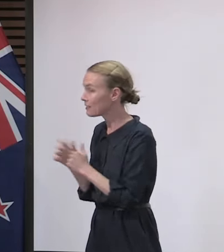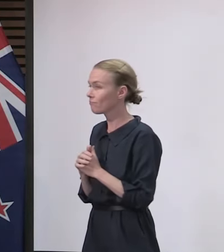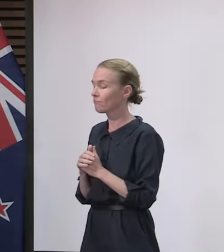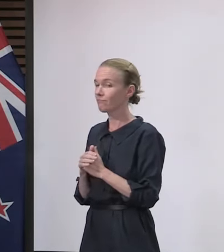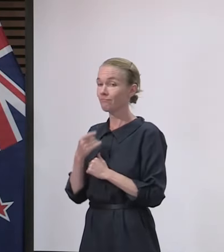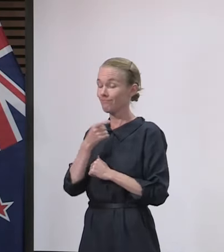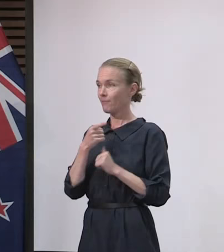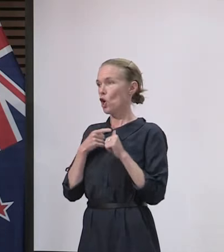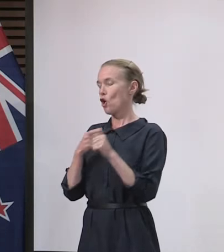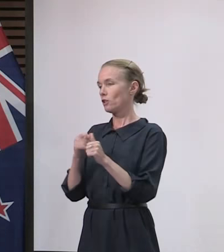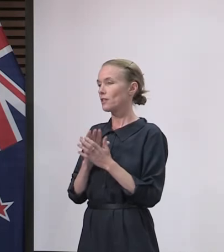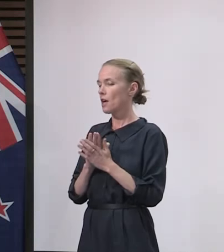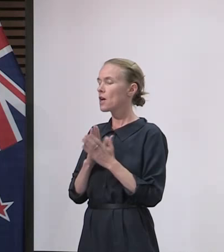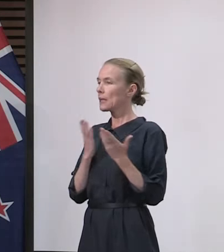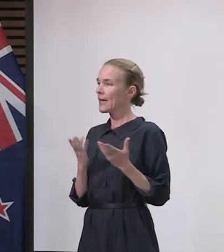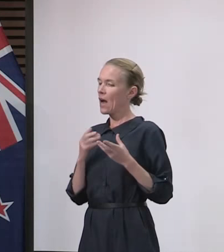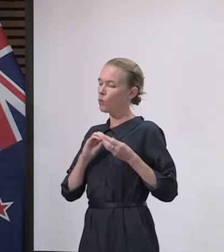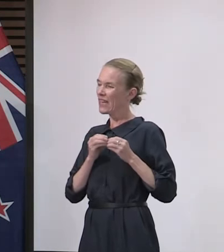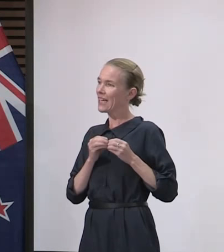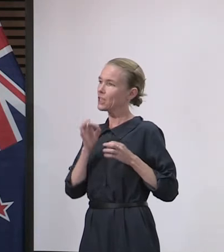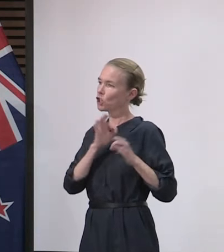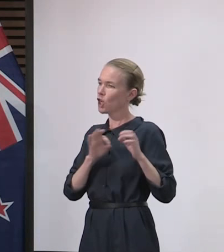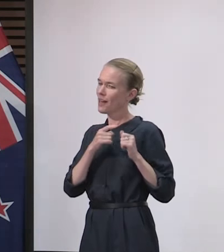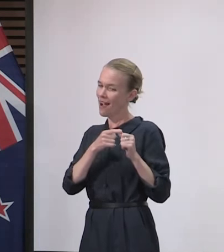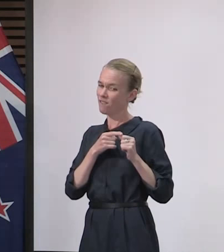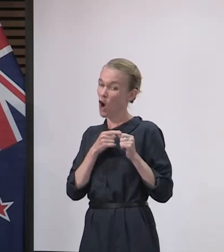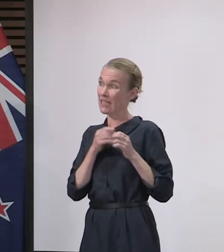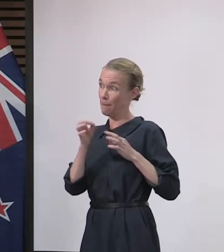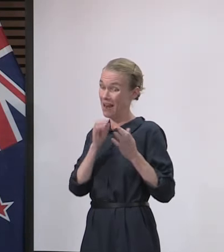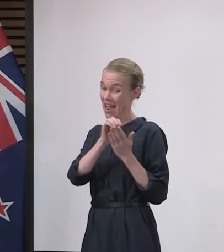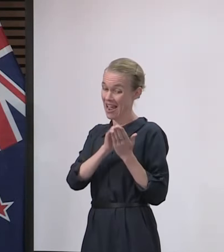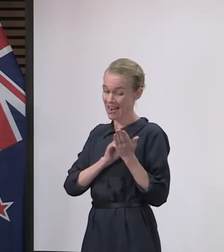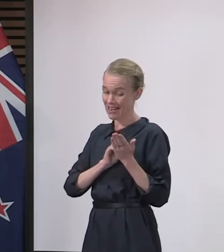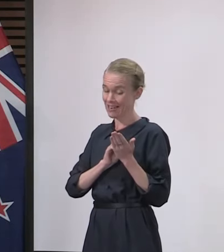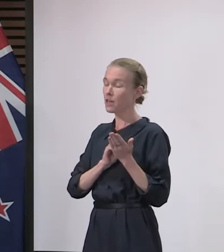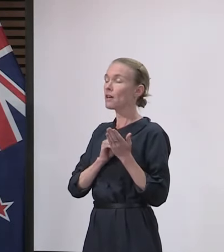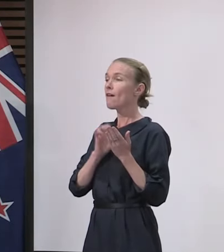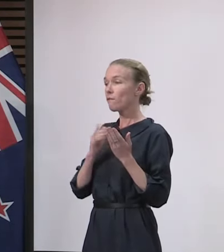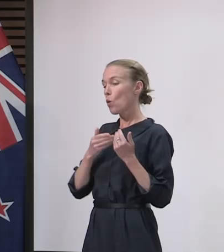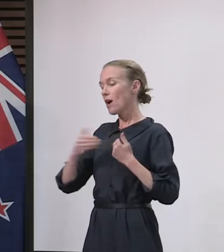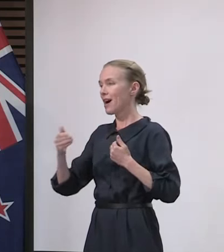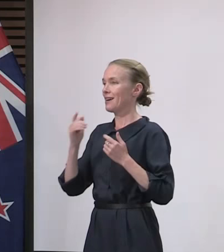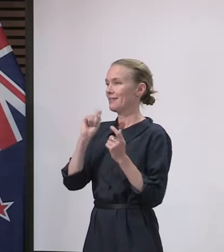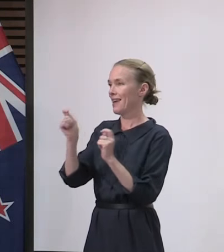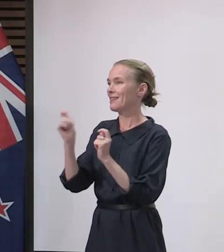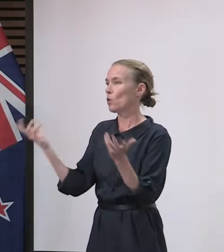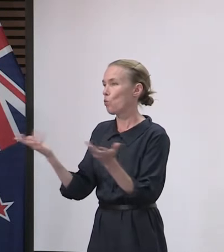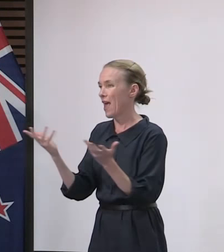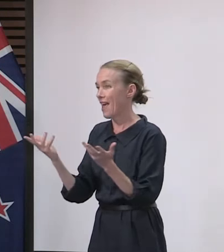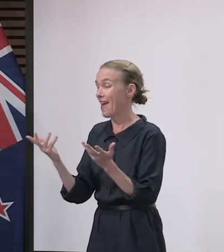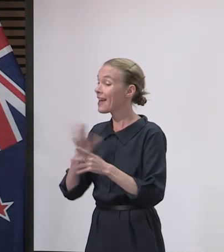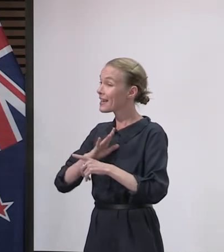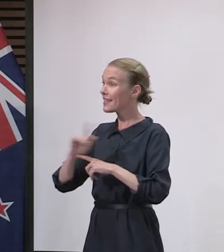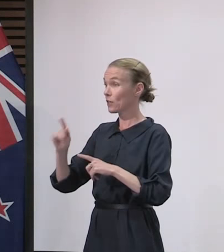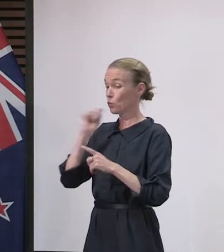can and should be doing and where, and so we'll make that plan available next week. That is when we will sort of start to move to this very much more